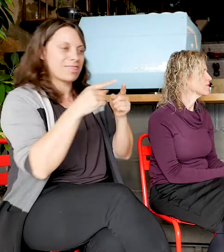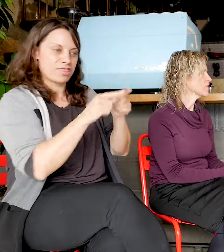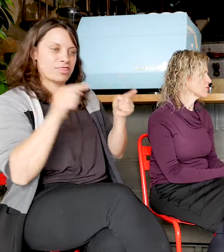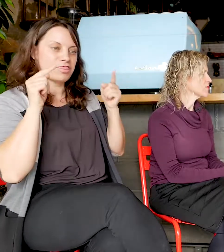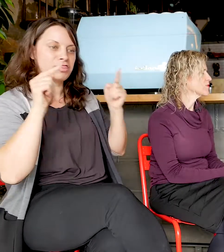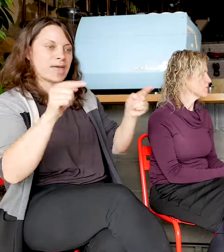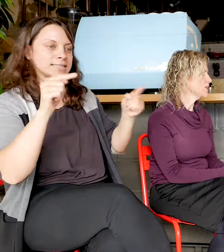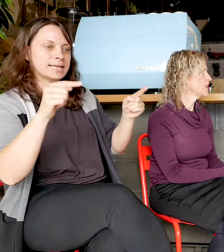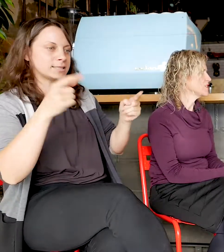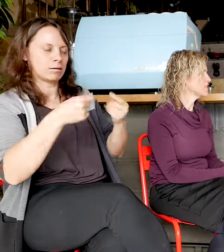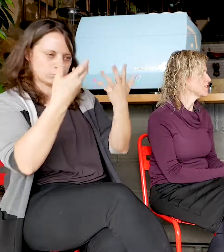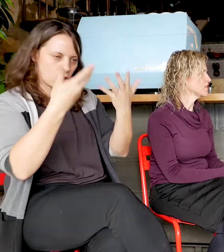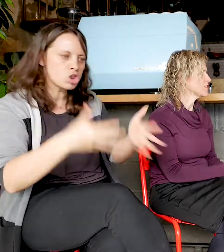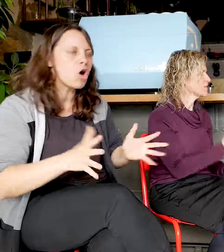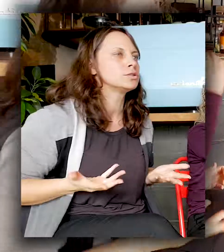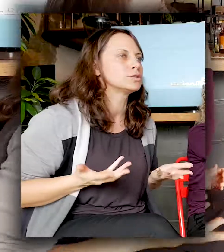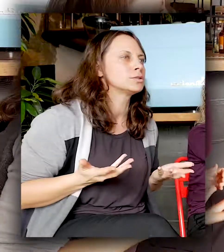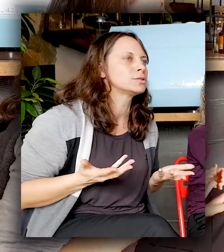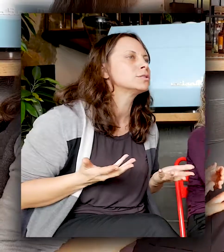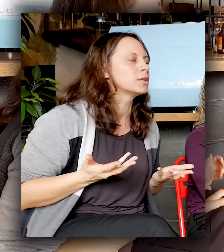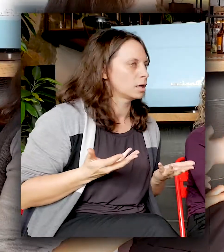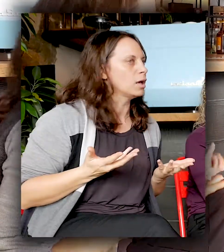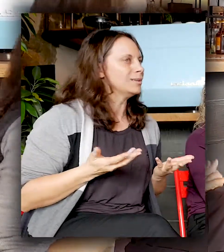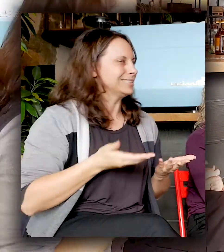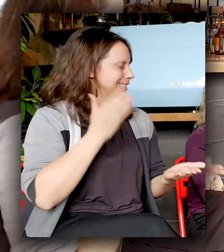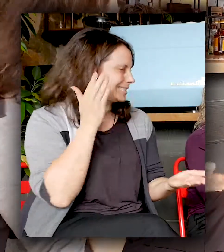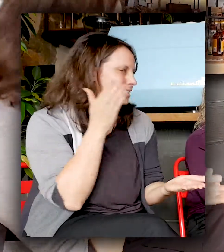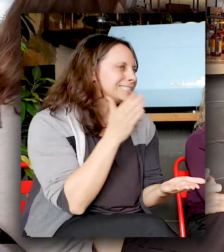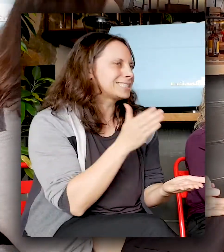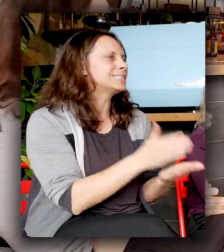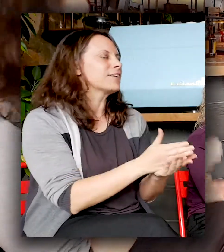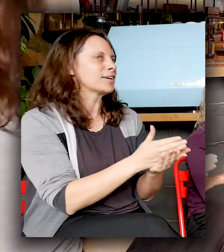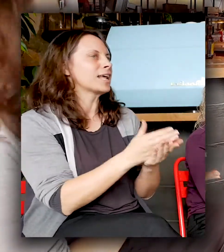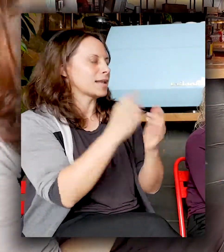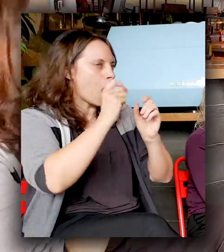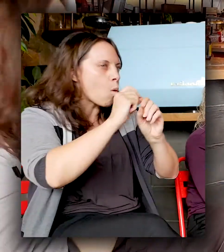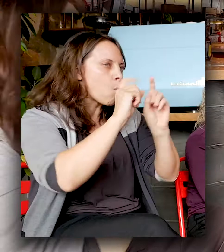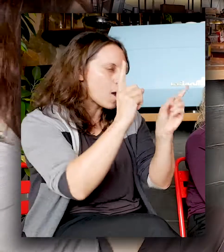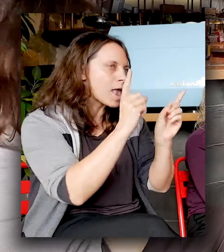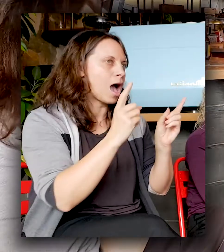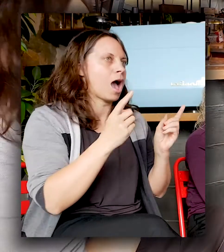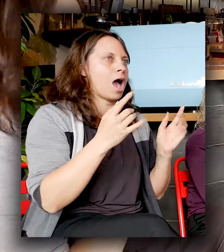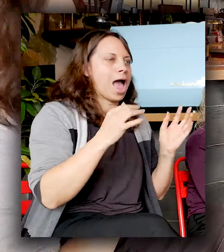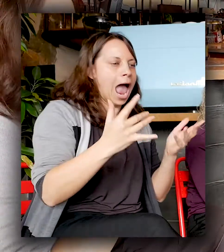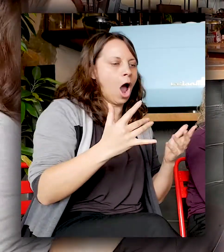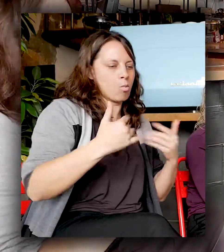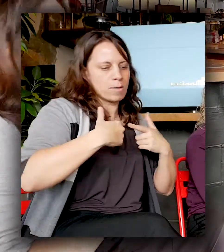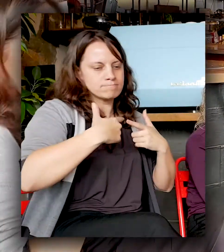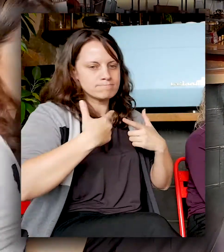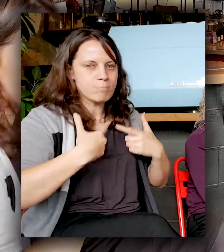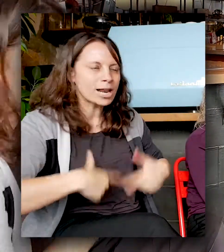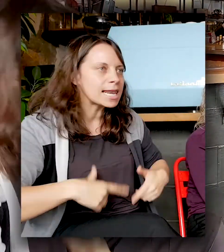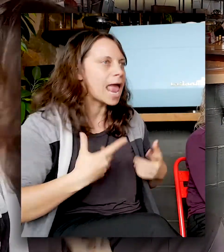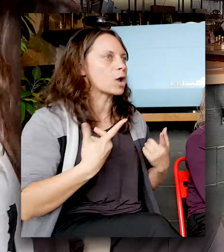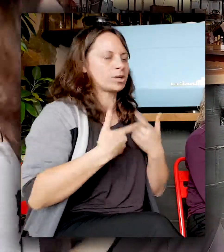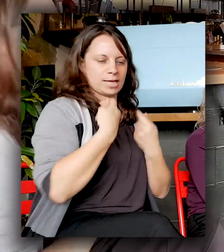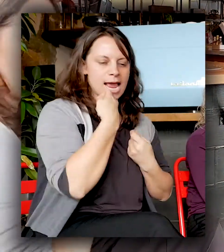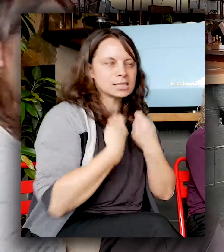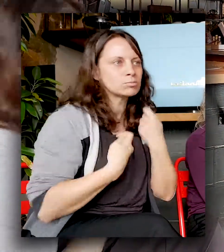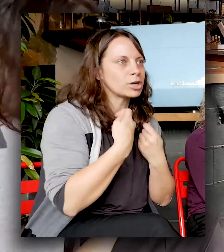sign can be lost. Yeah. So, yeah, I think it's definitely becoming more aware of how we do use our bodies and our expression. And often, as you said, you don't